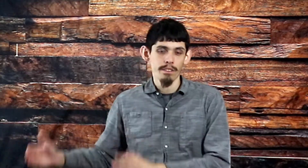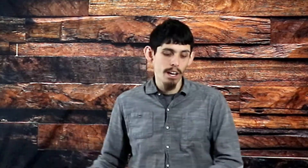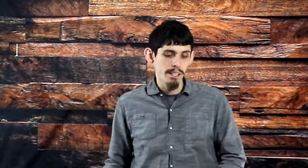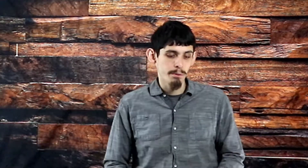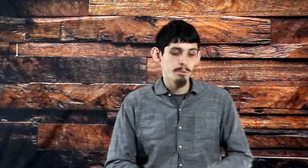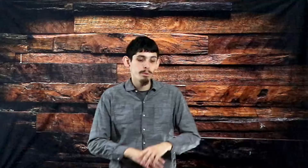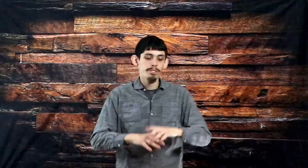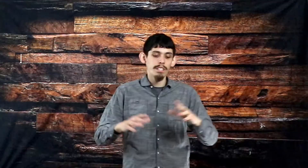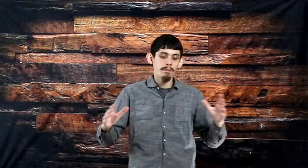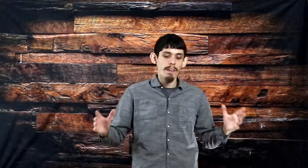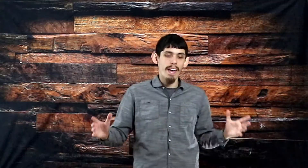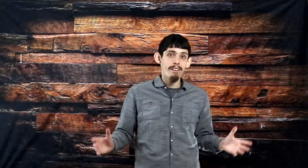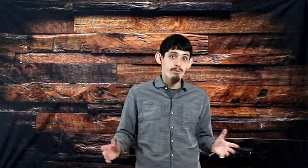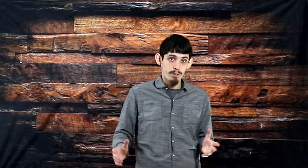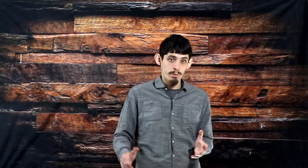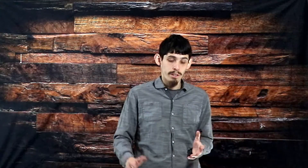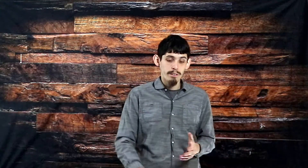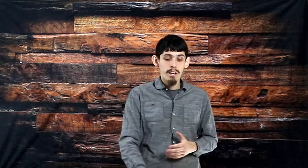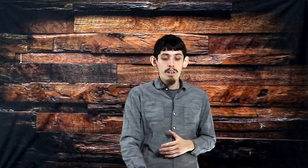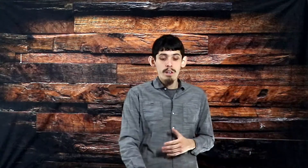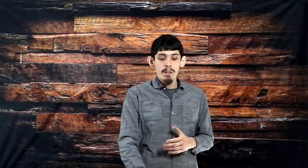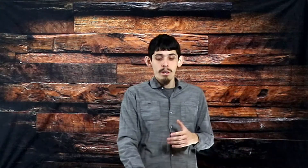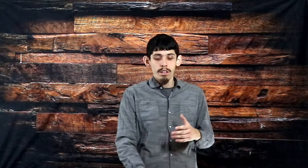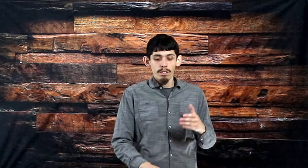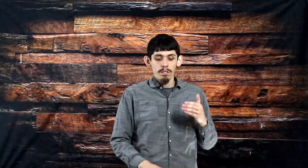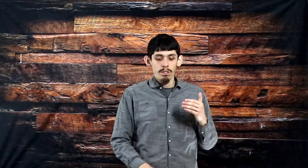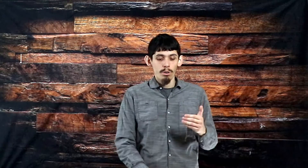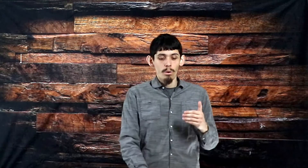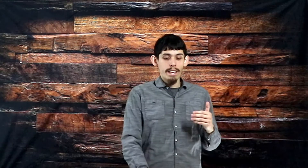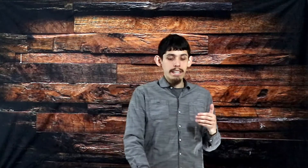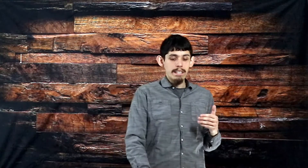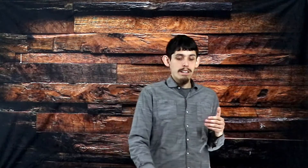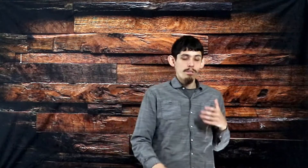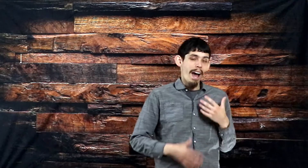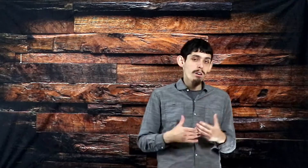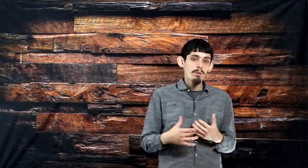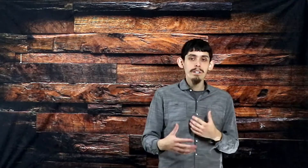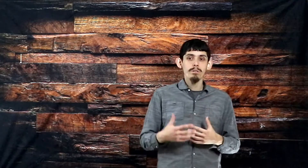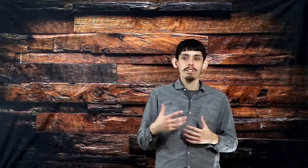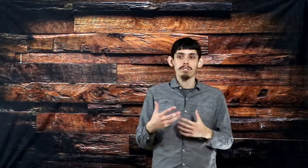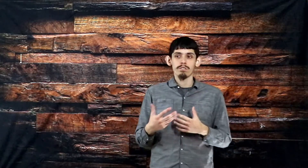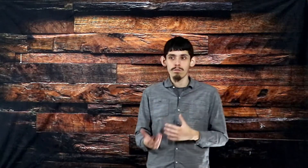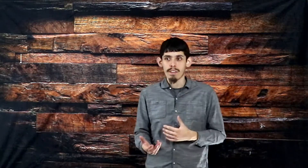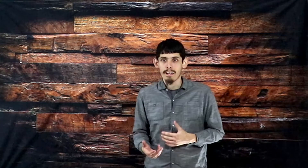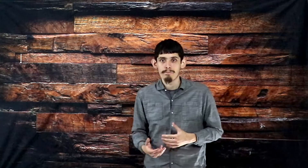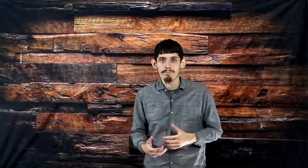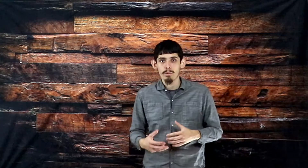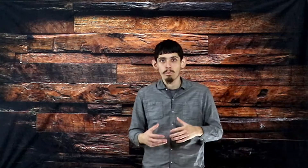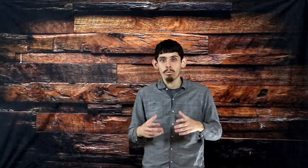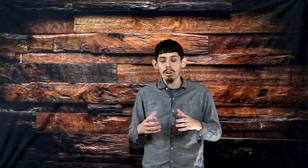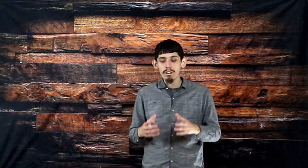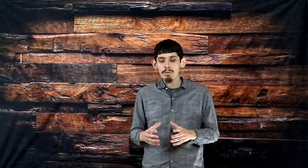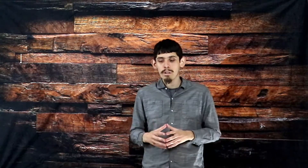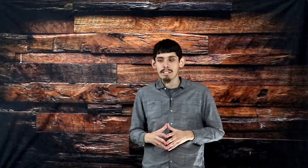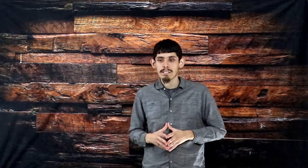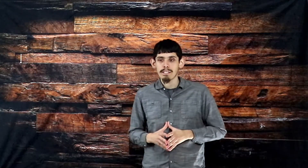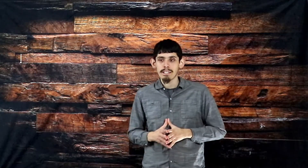Gospel. We'll see Him everywhere. So how are we going to do that? One of the ways is